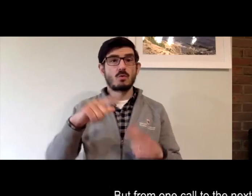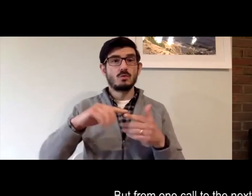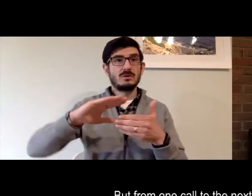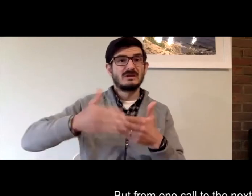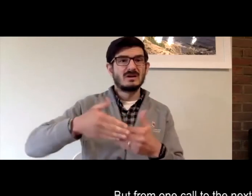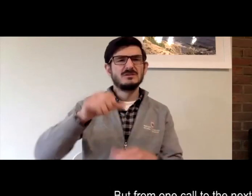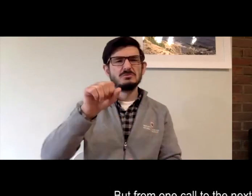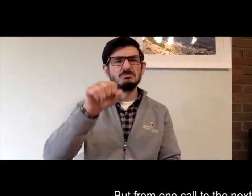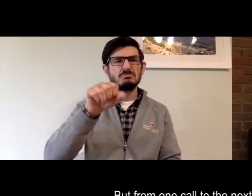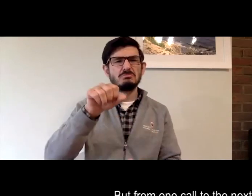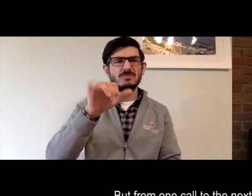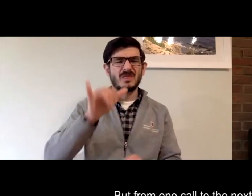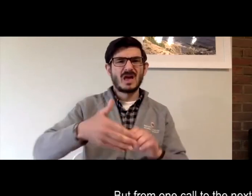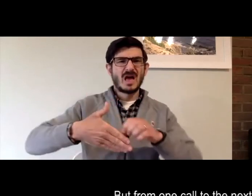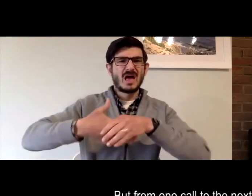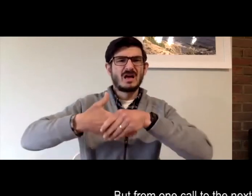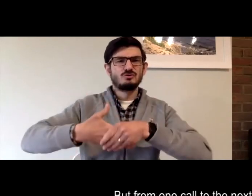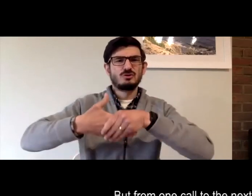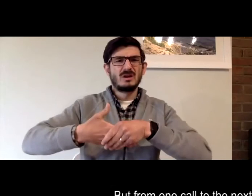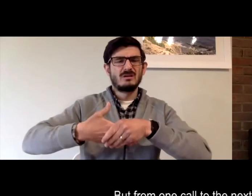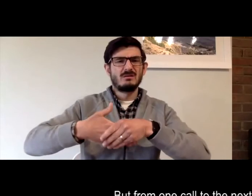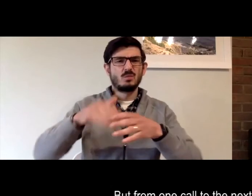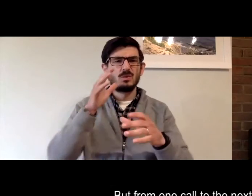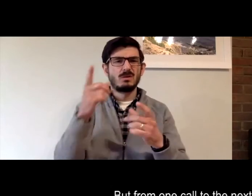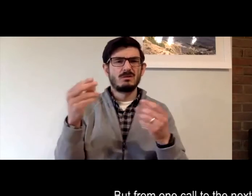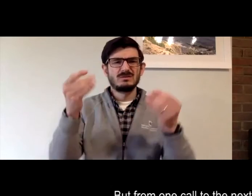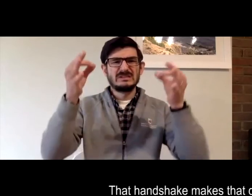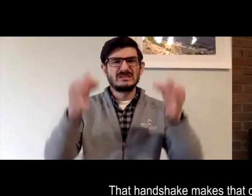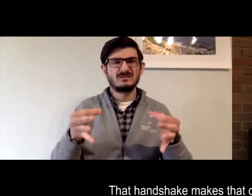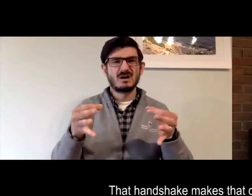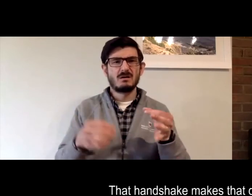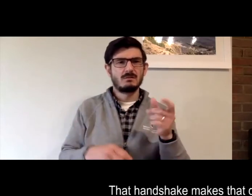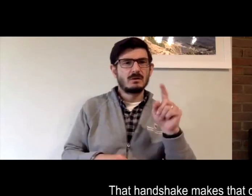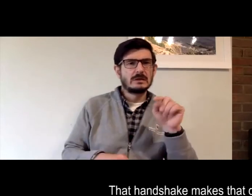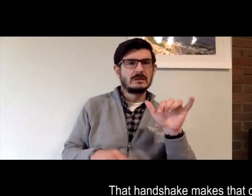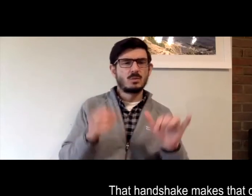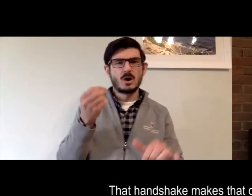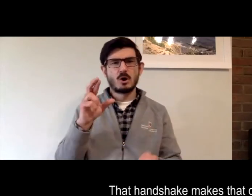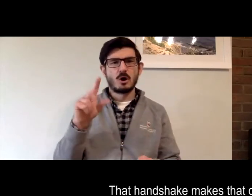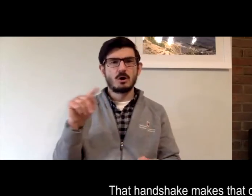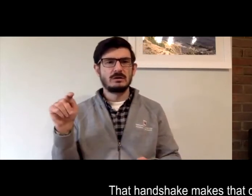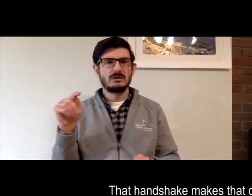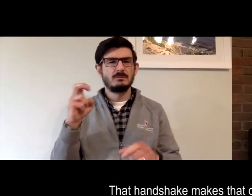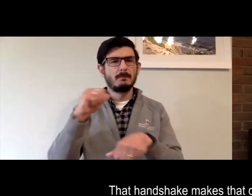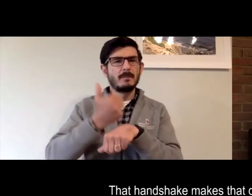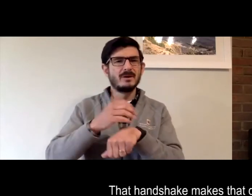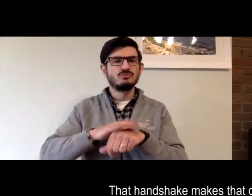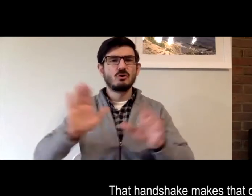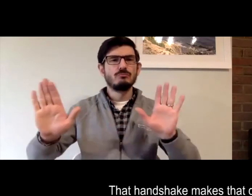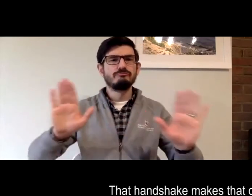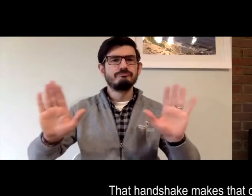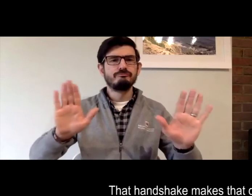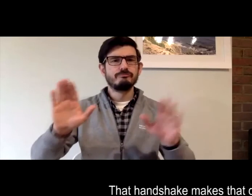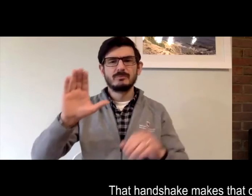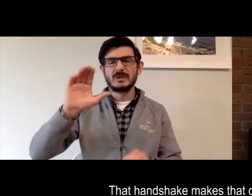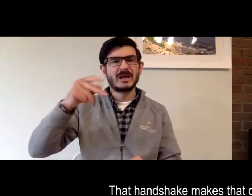But from one call to the next, you certainly could. That handshake makes that determination whether or not it